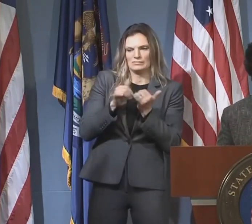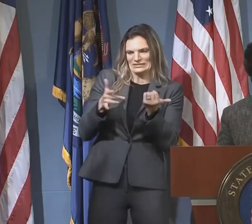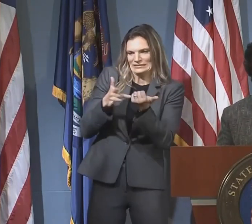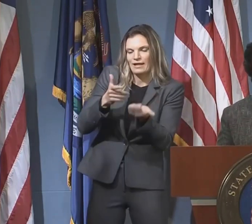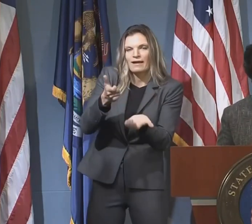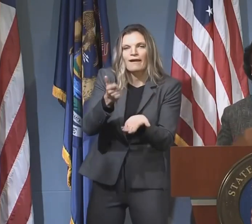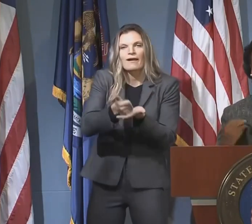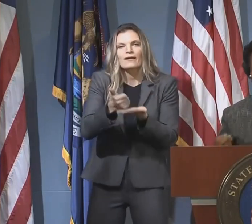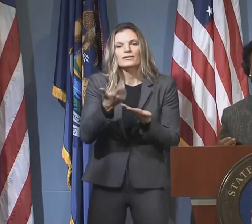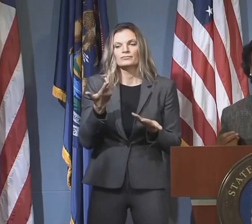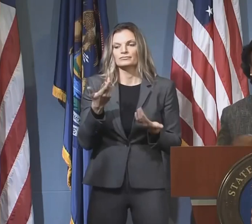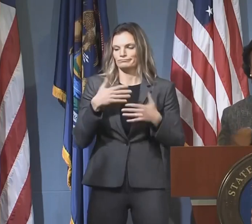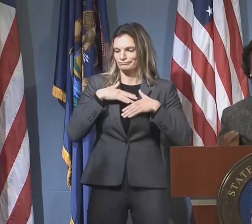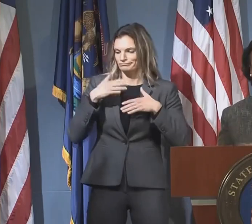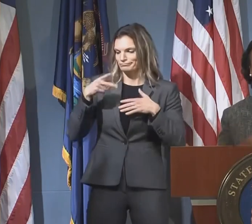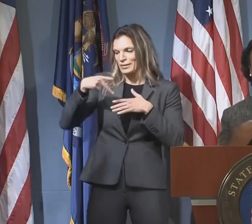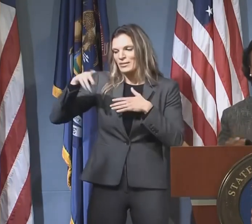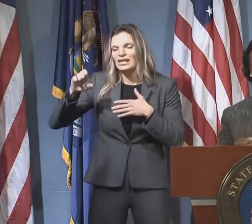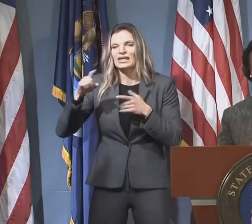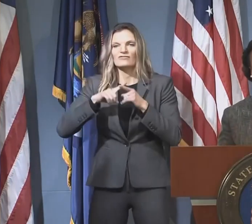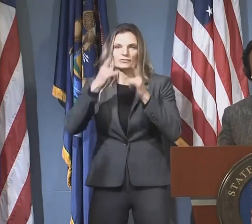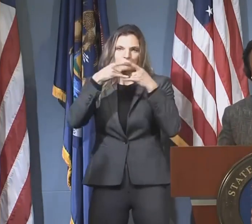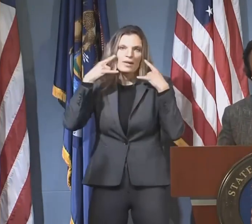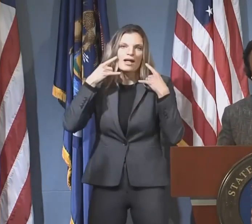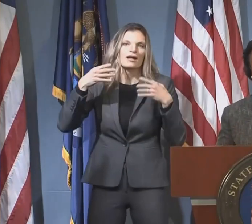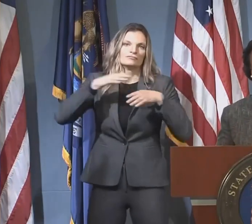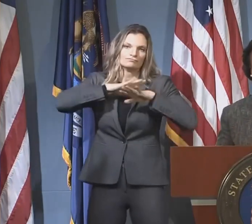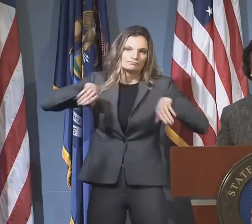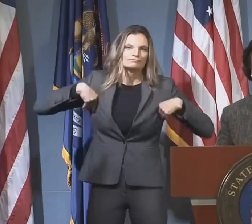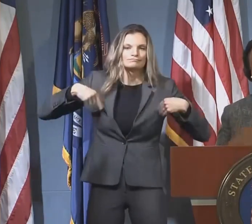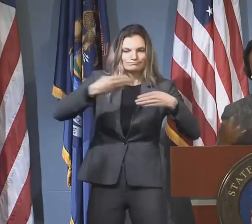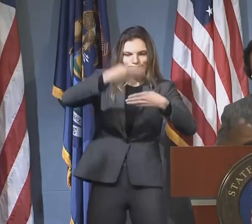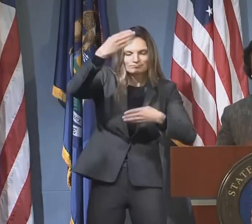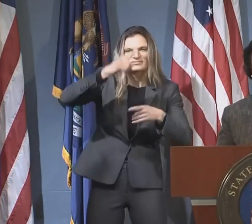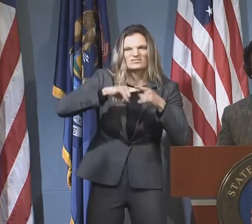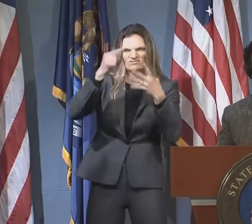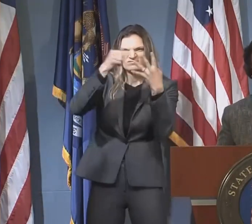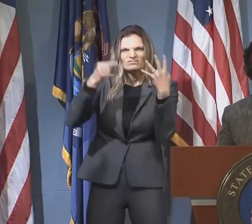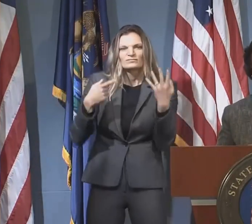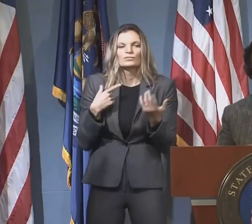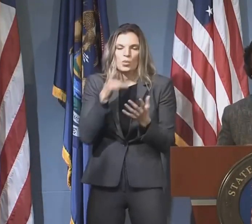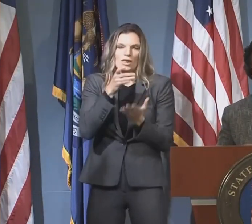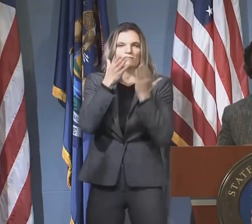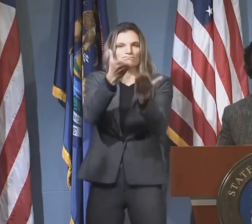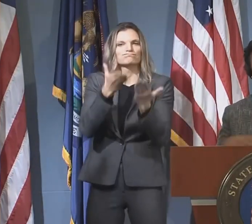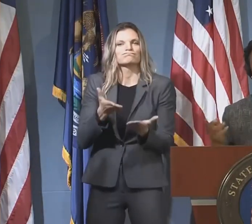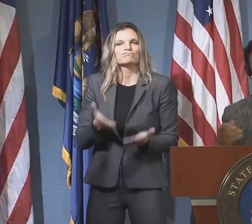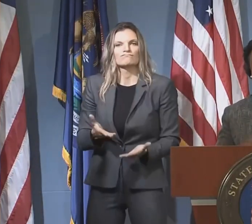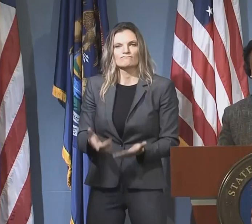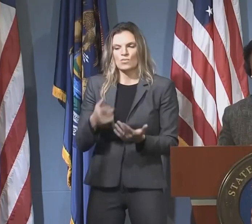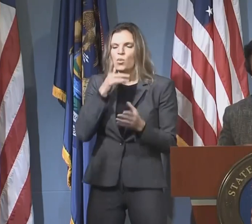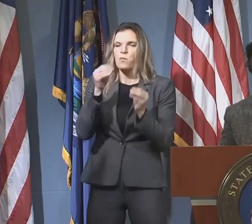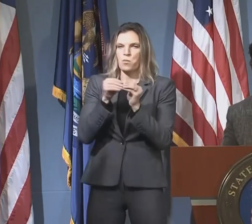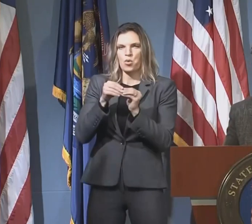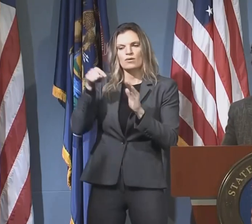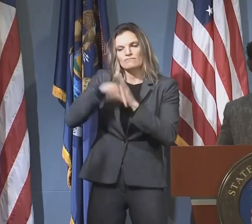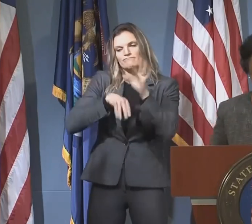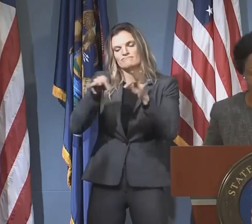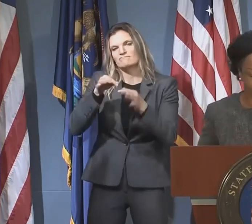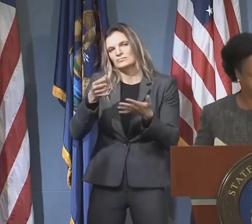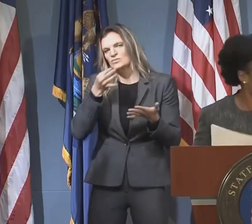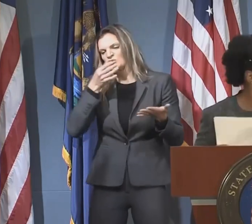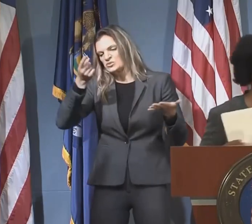providing PPE and guidance. So we're looking at all of those recommendations, and we'll be providing more guidance and direction in the upcoming weeks.